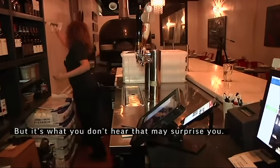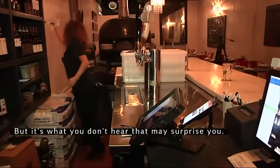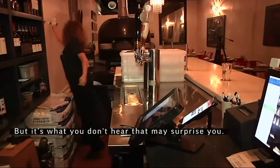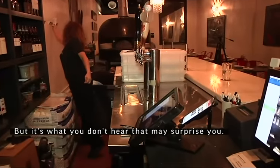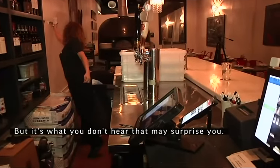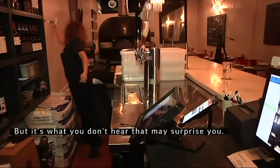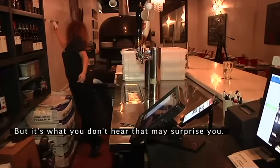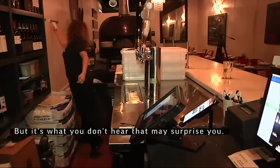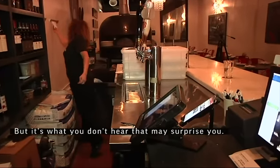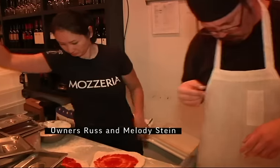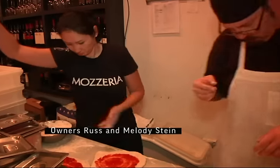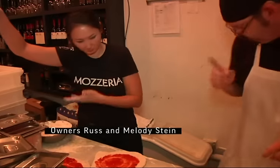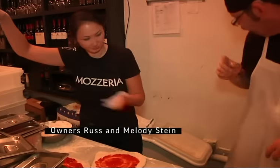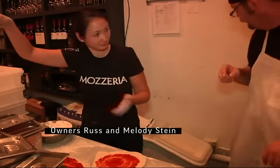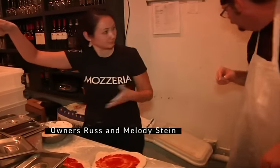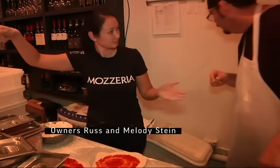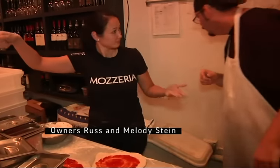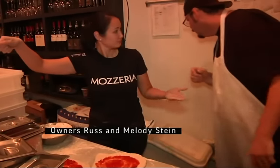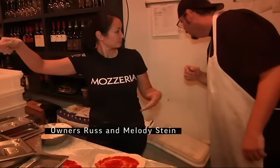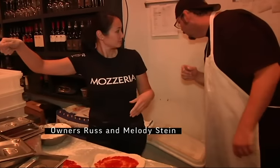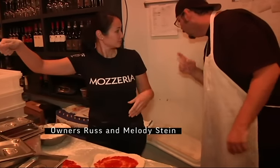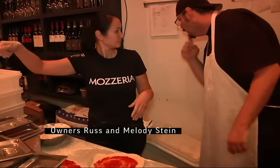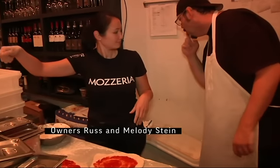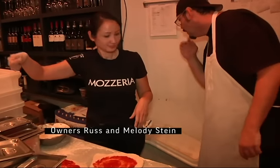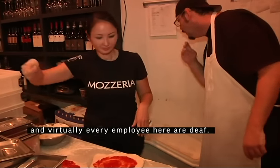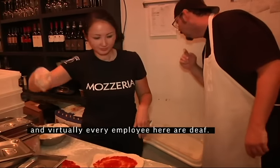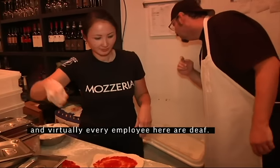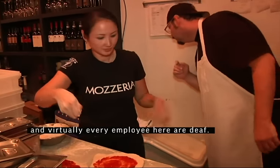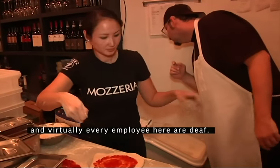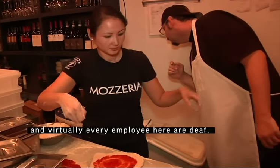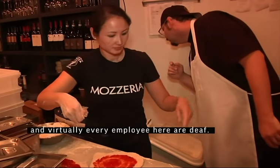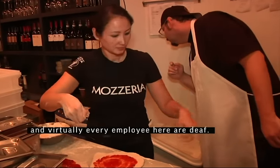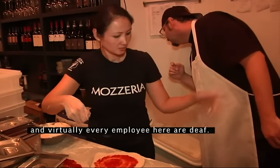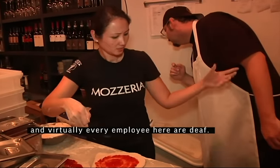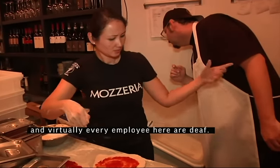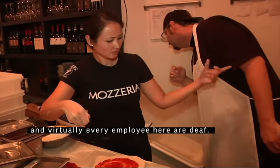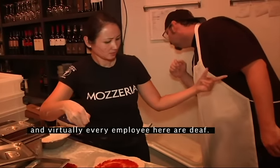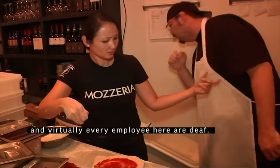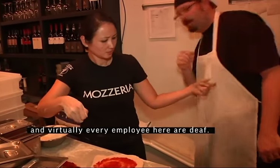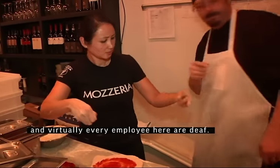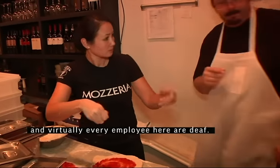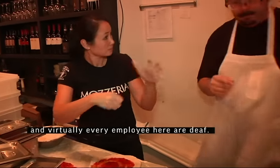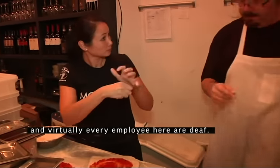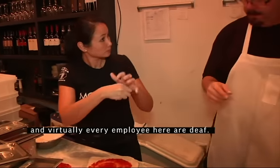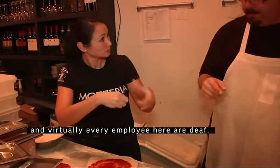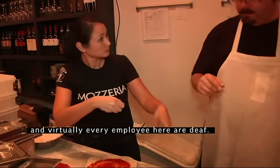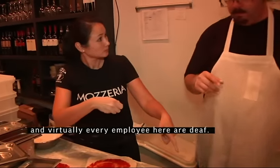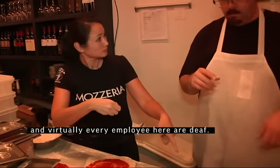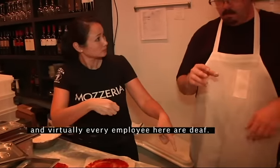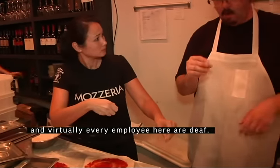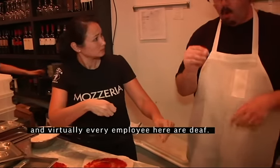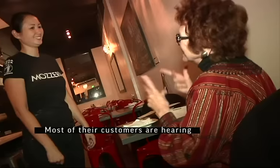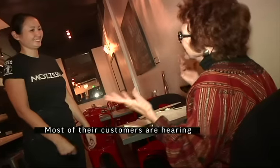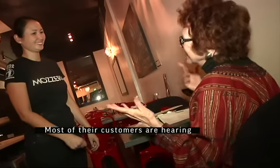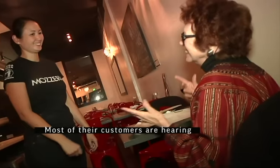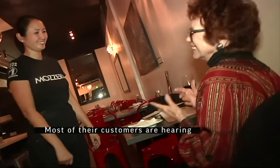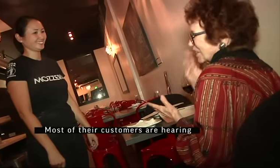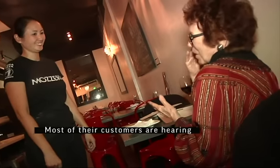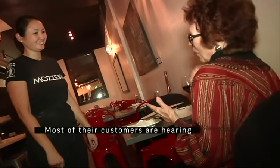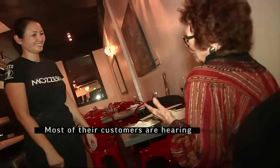surprise you. Owners Russ and Melody Stein and virtually every employee here are deaf. Most of their customers